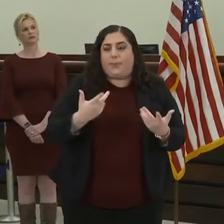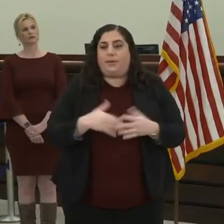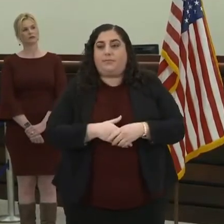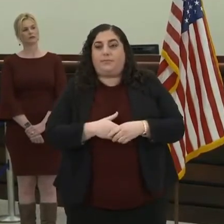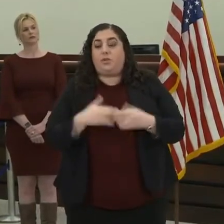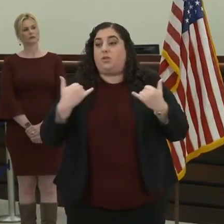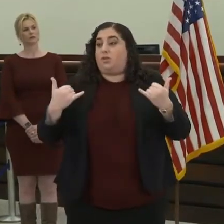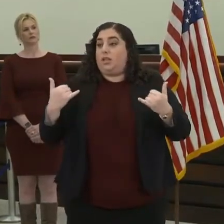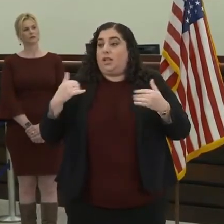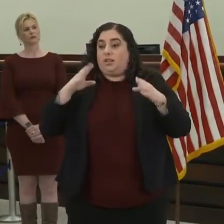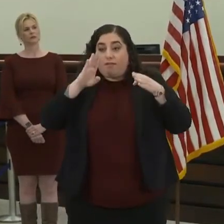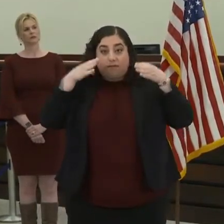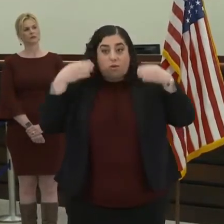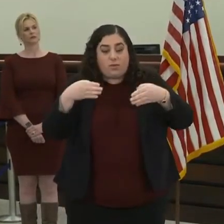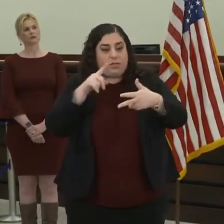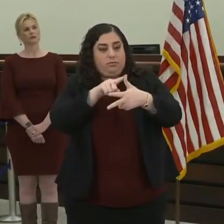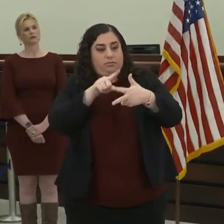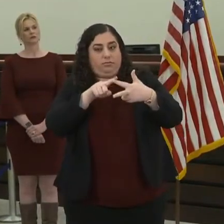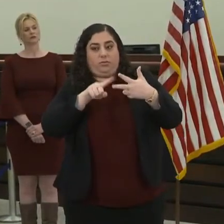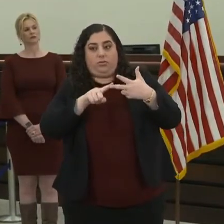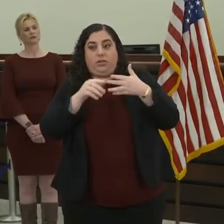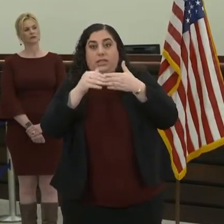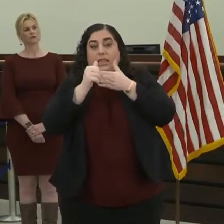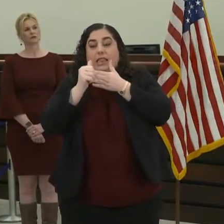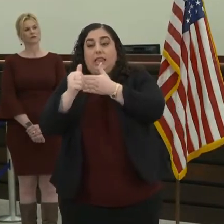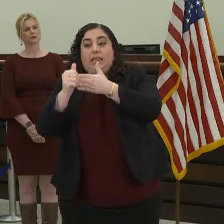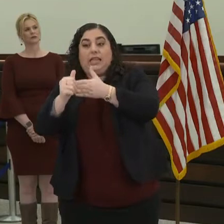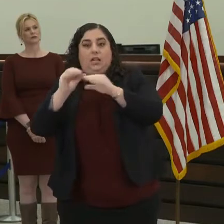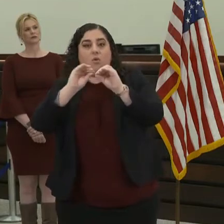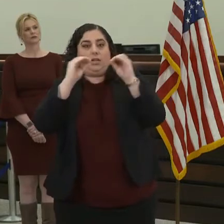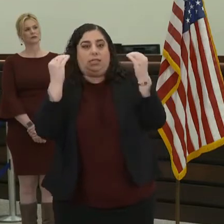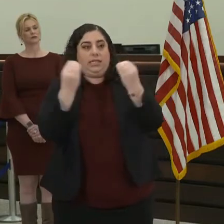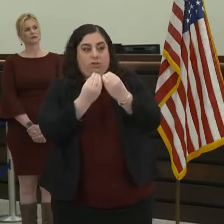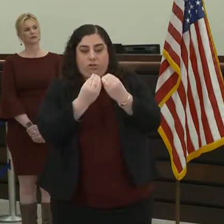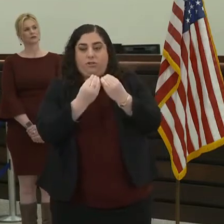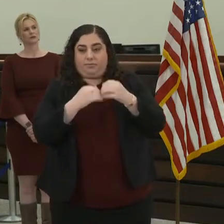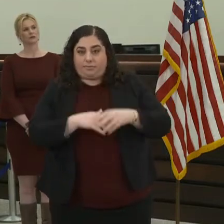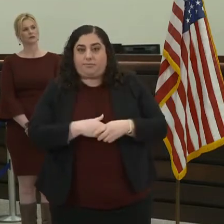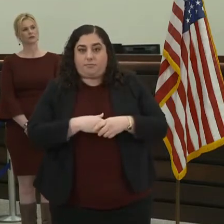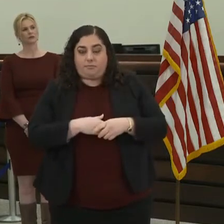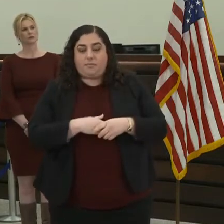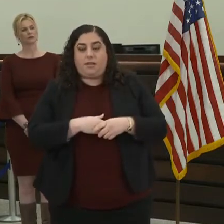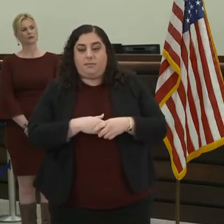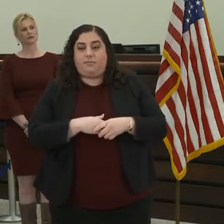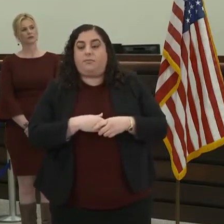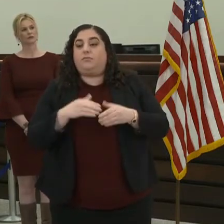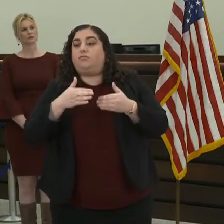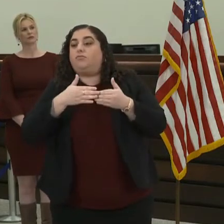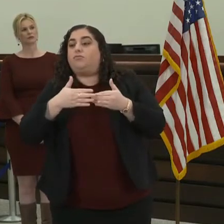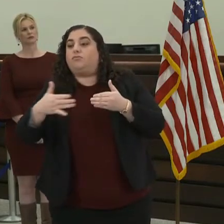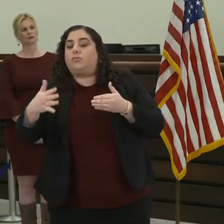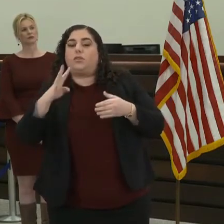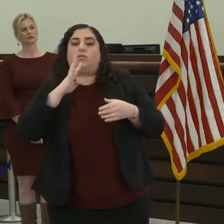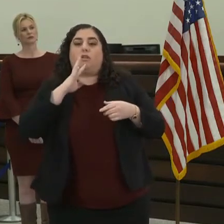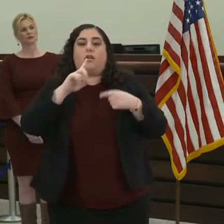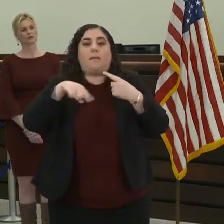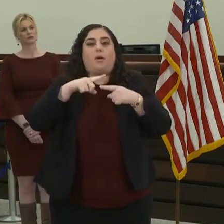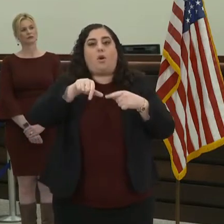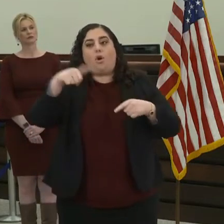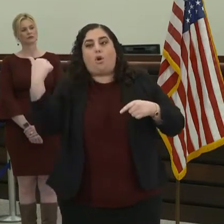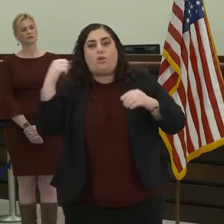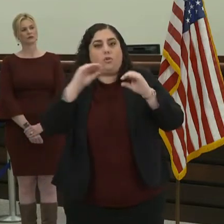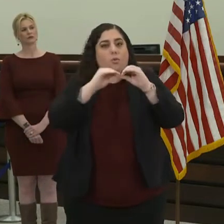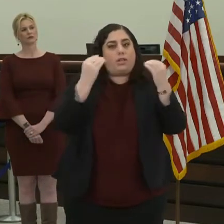who are at the forefront. And in the coming days, I will be talking to you about others who are a part of this tremendous